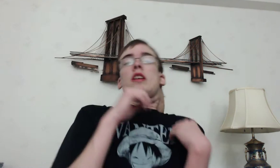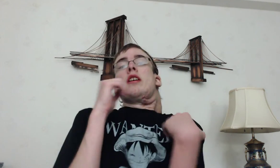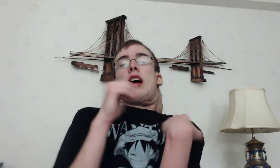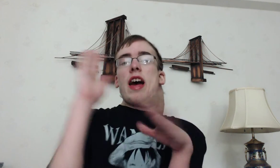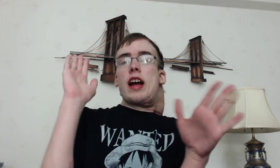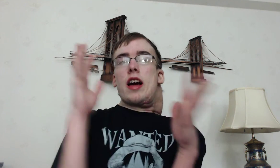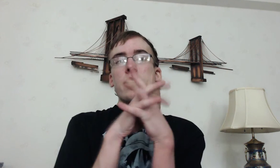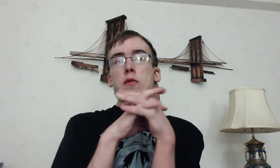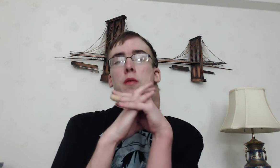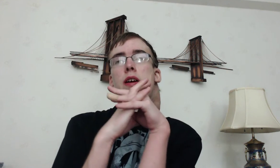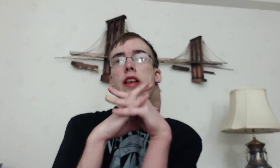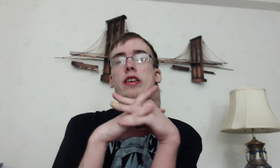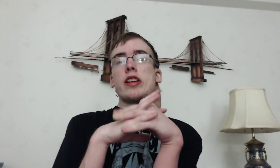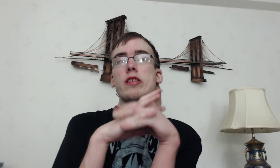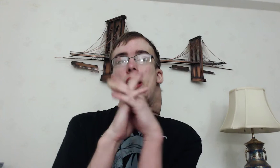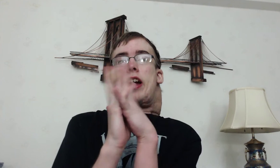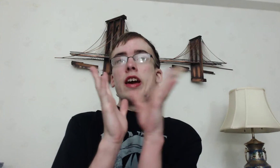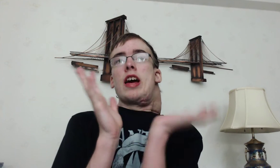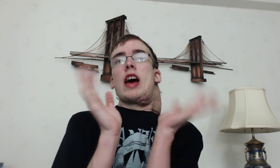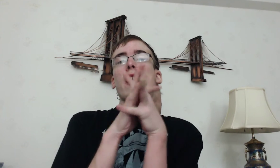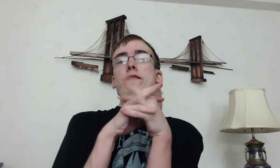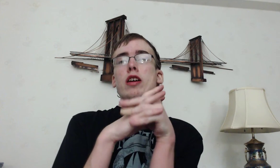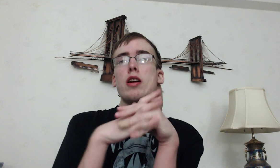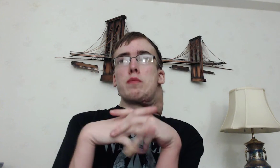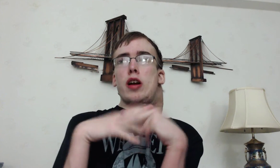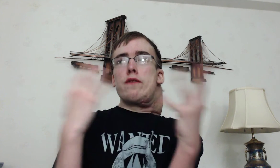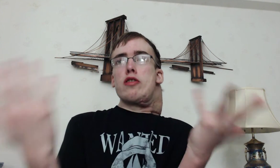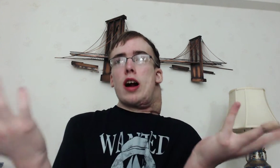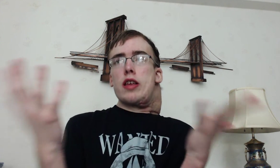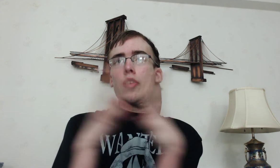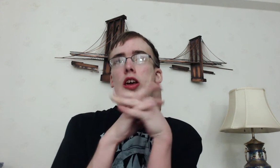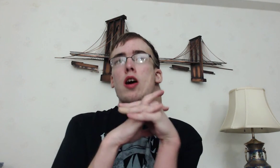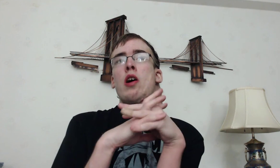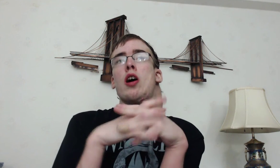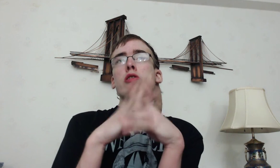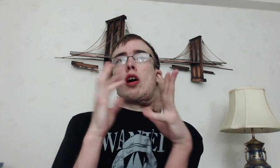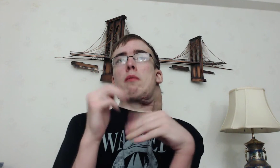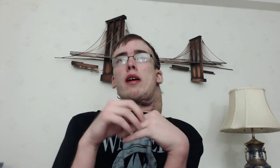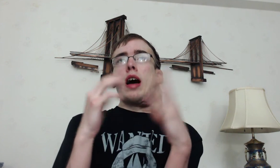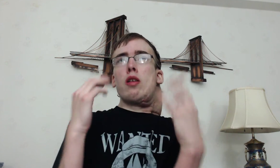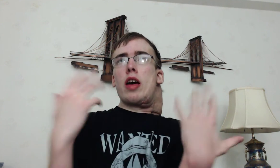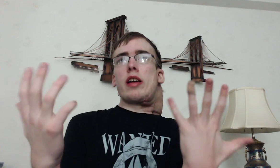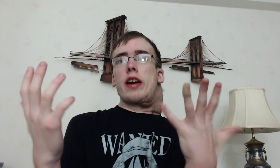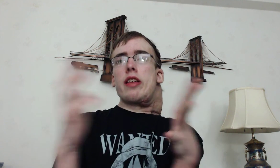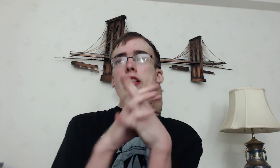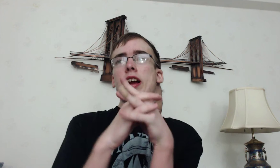Hey guys one piece nation here today, and I figured I would bring up new guys a video Talking about how likely it's a second